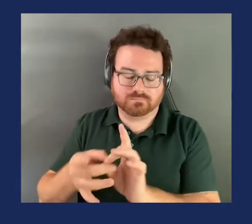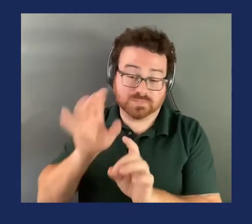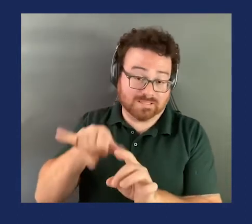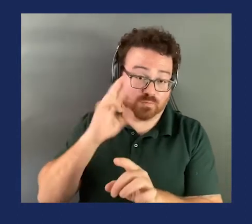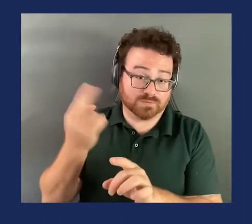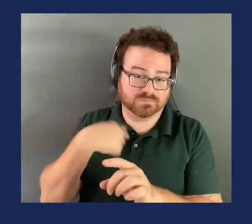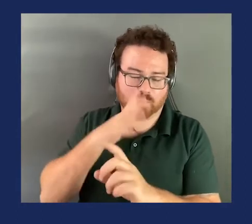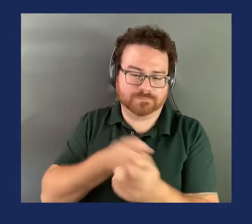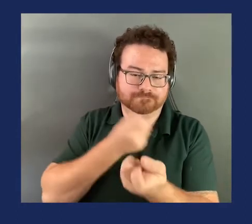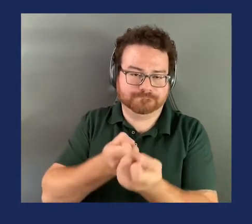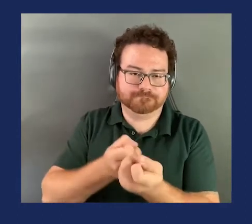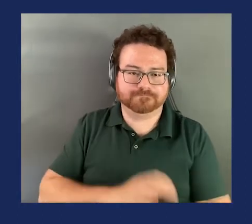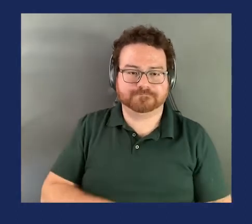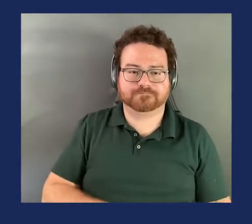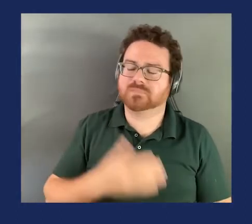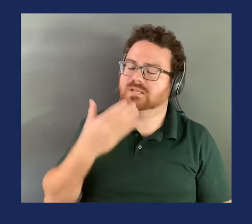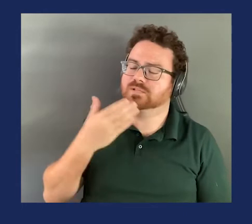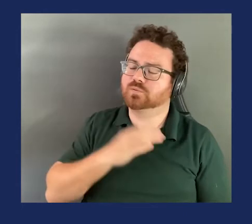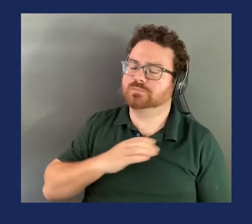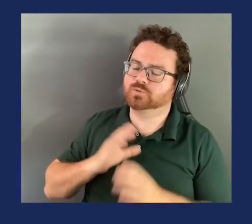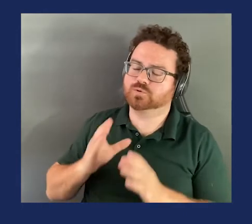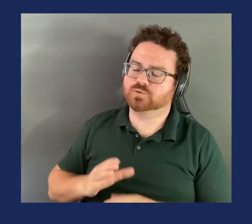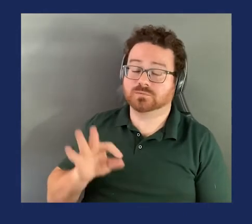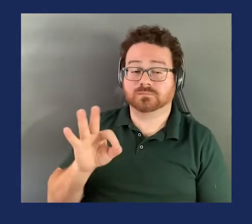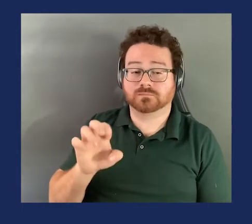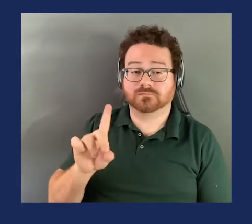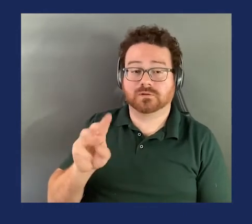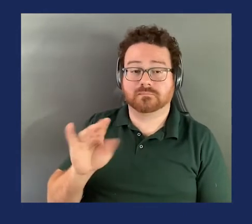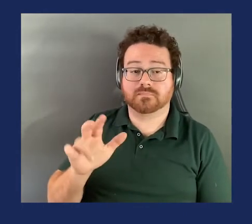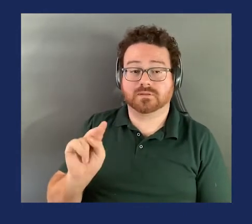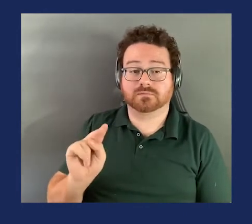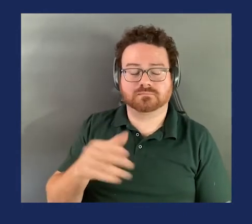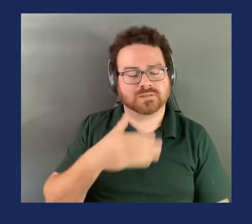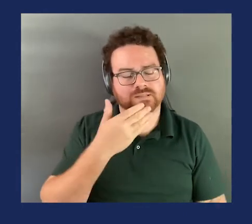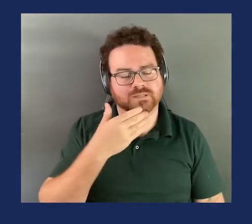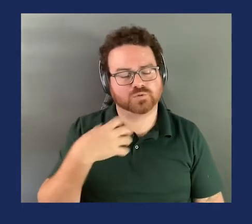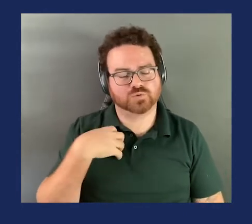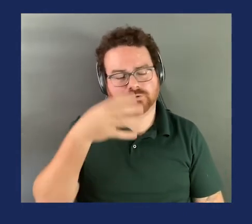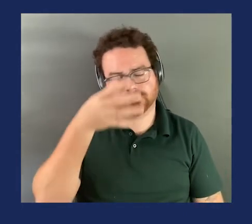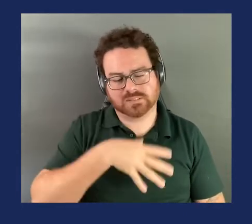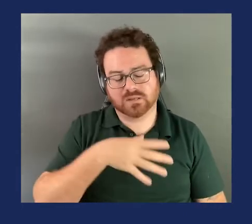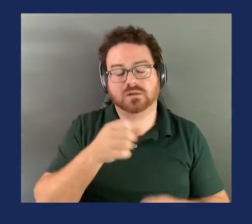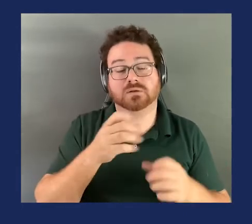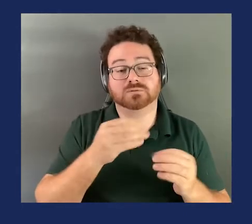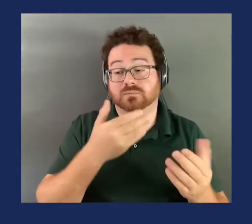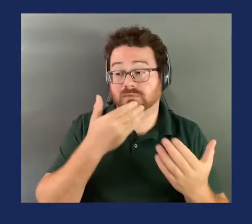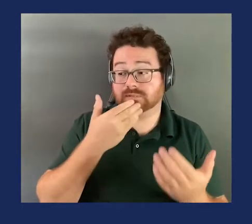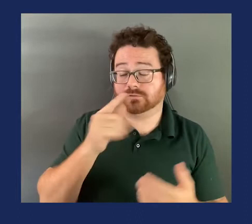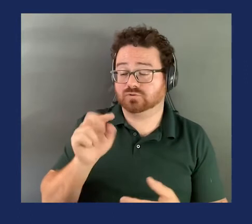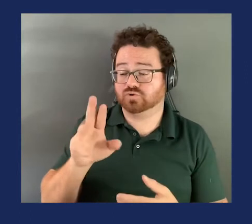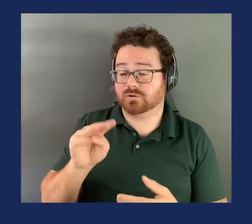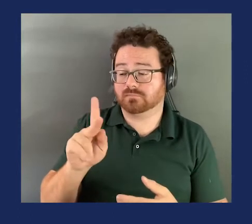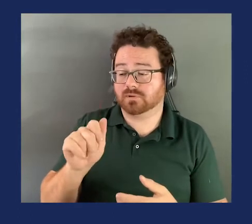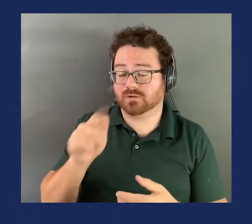Thank you, Commissioner. Commissioner Feldman. Thank you, Mr. Chairman. And again, thank you, Commissioner Trumka for the amendment.